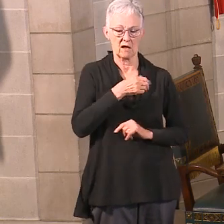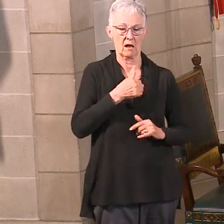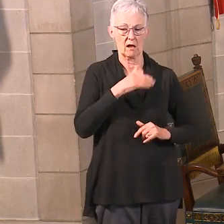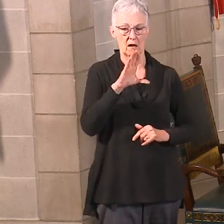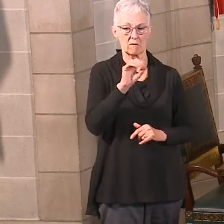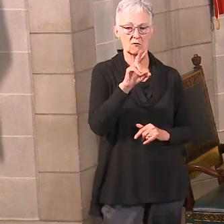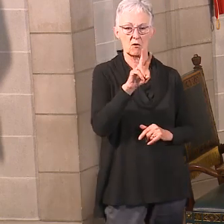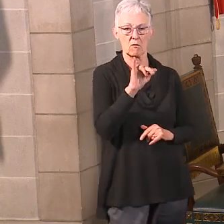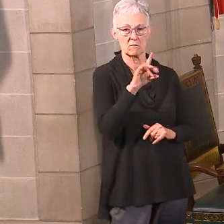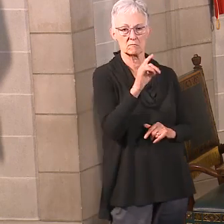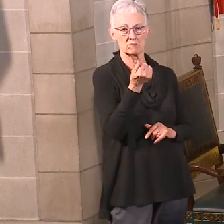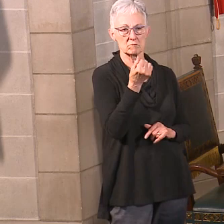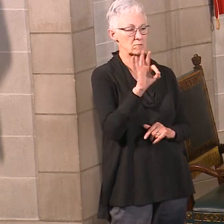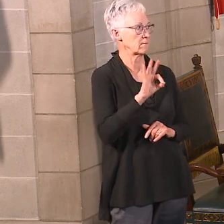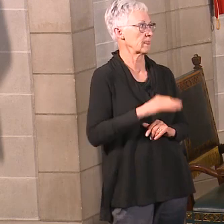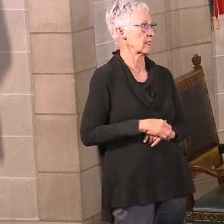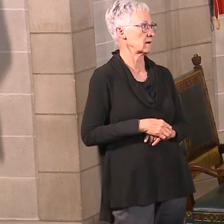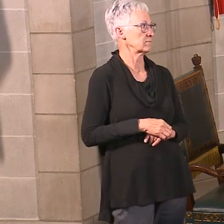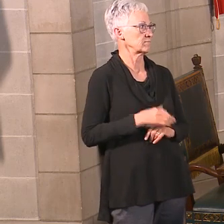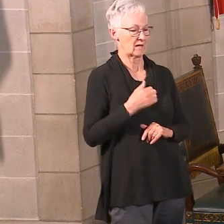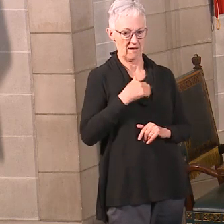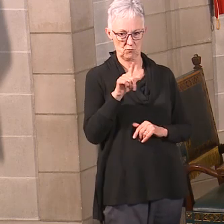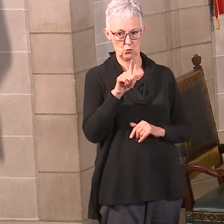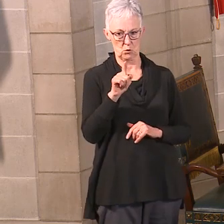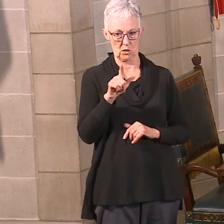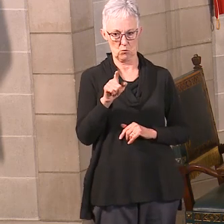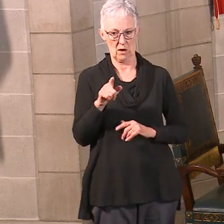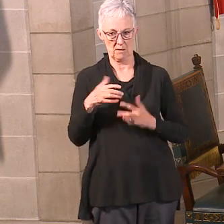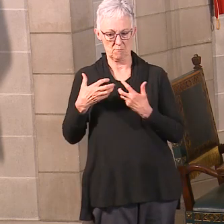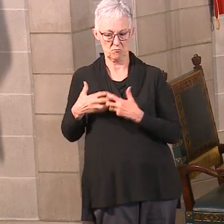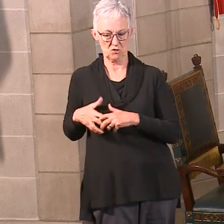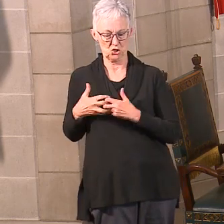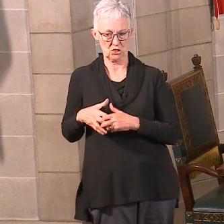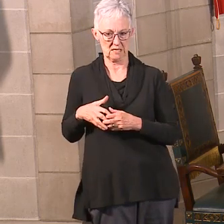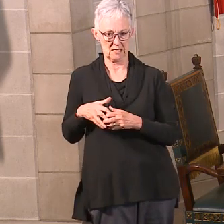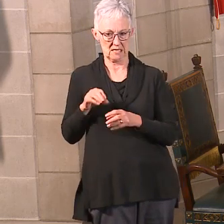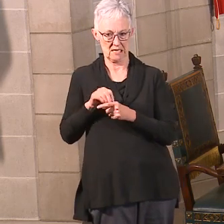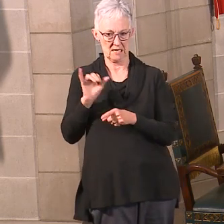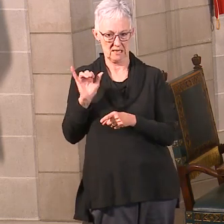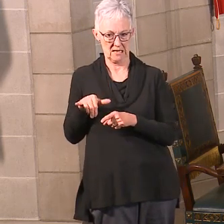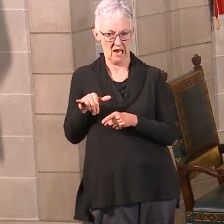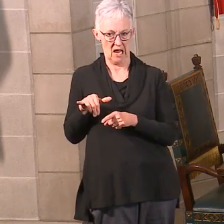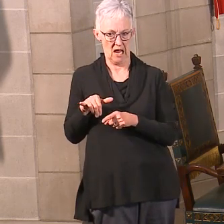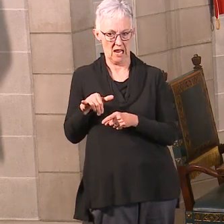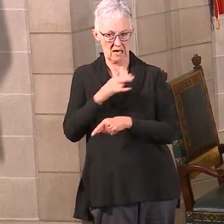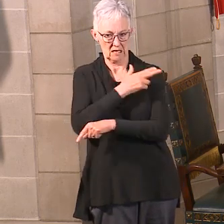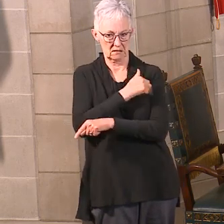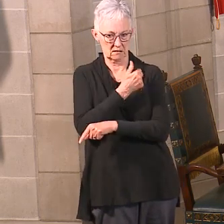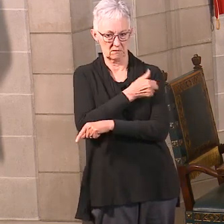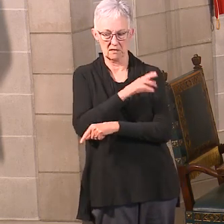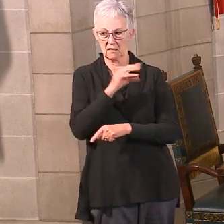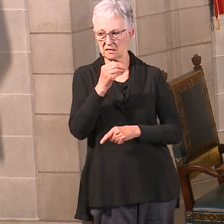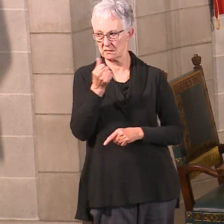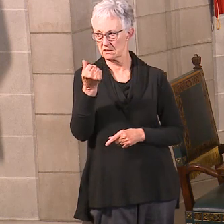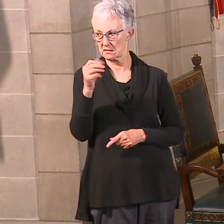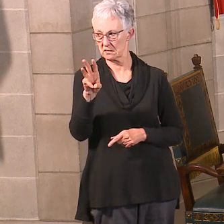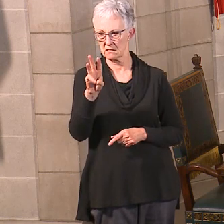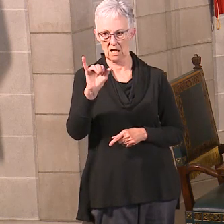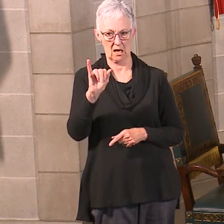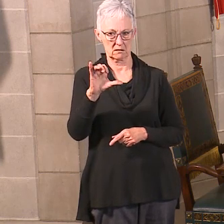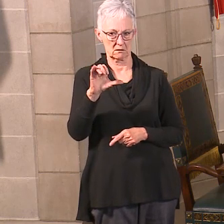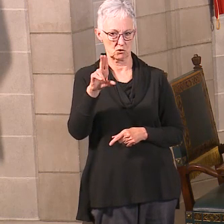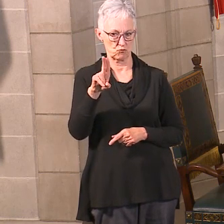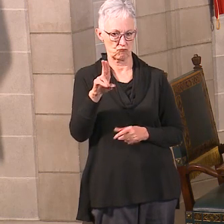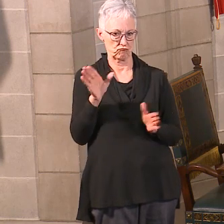patients. I believe they've got 21 ventilators in that facility and 16 ICU rooms. So they are, again, certainly